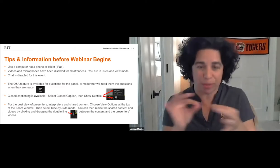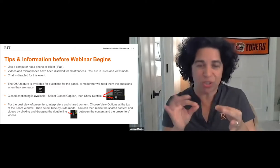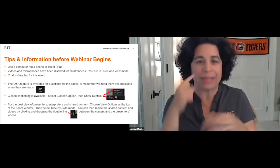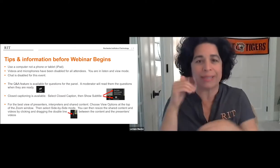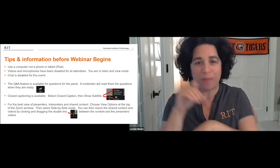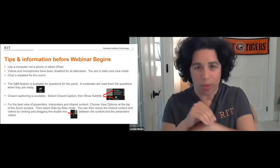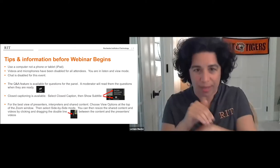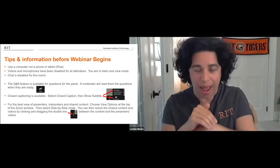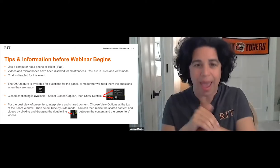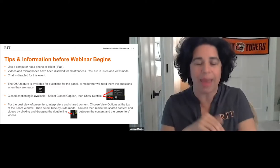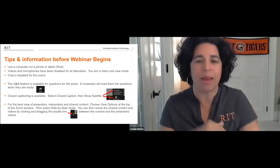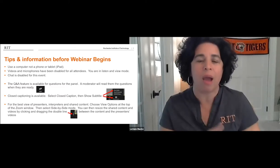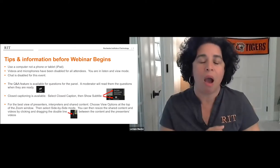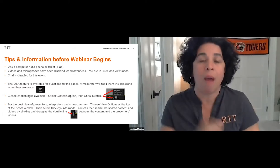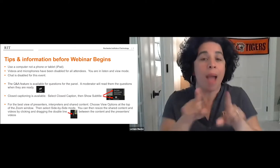interpreters and our captionists for this evening.